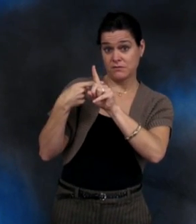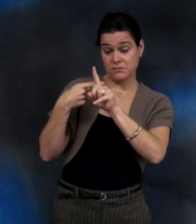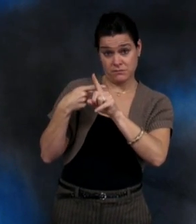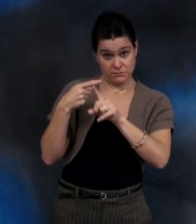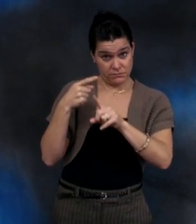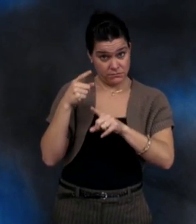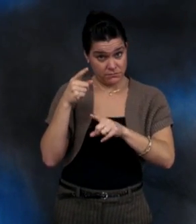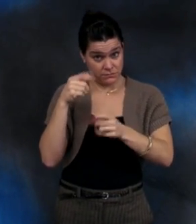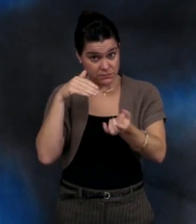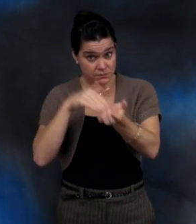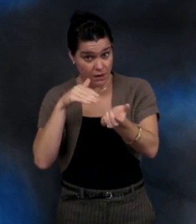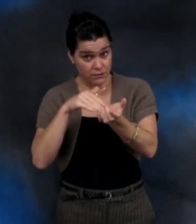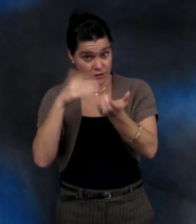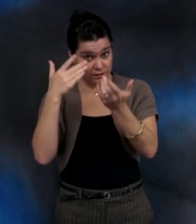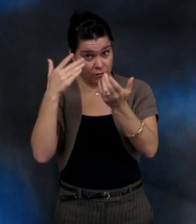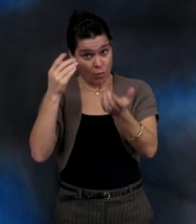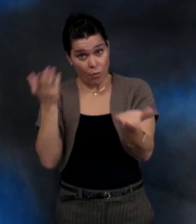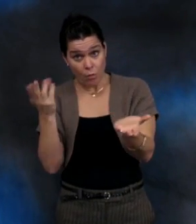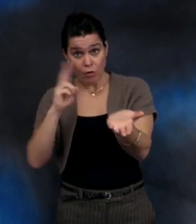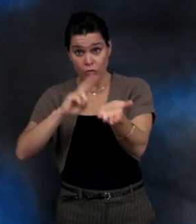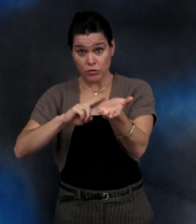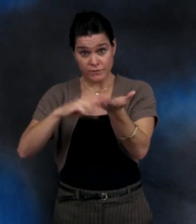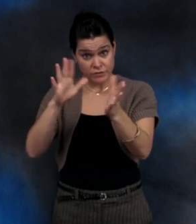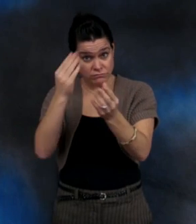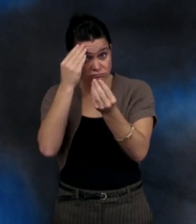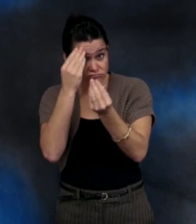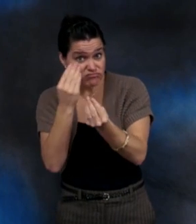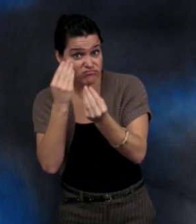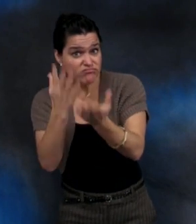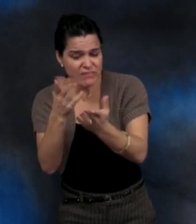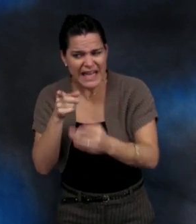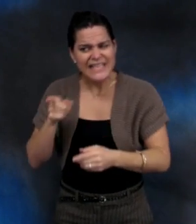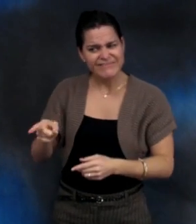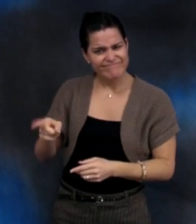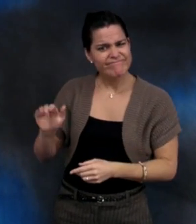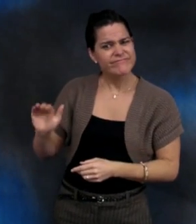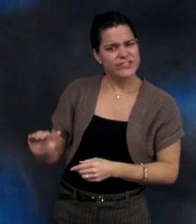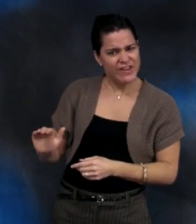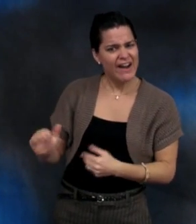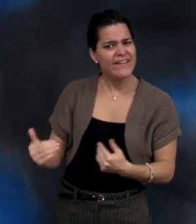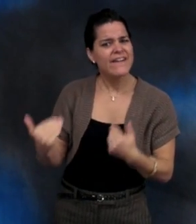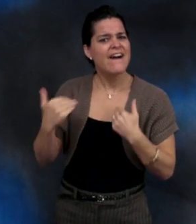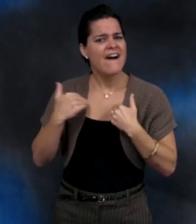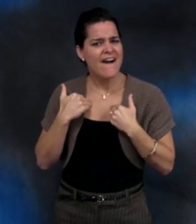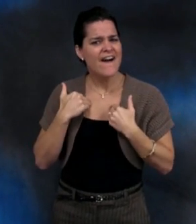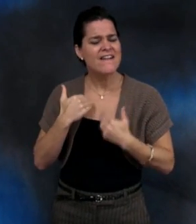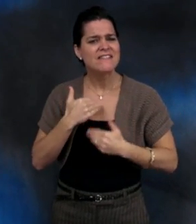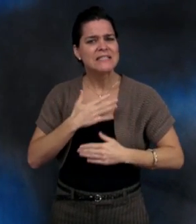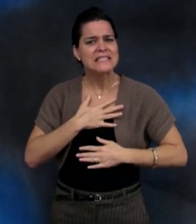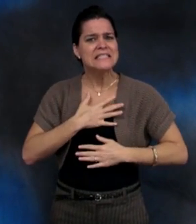in the past 12 months had a health care provider tell them that they were wheezing or had asthma?